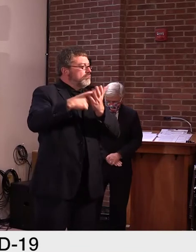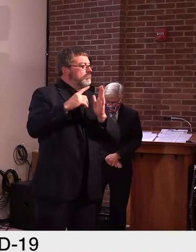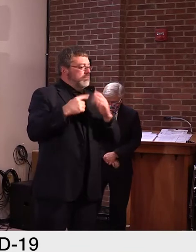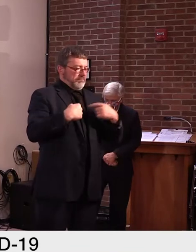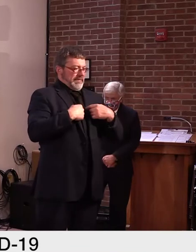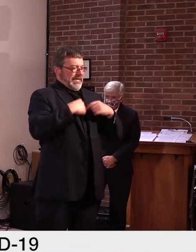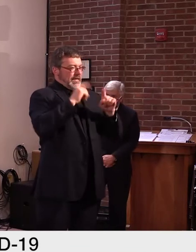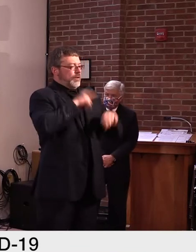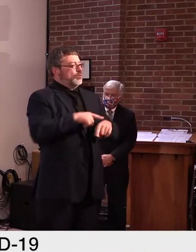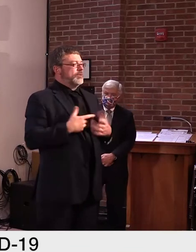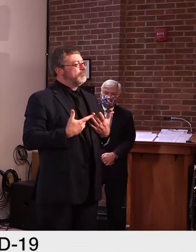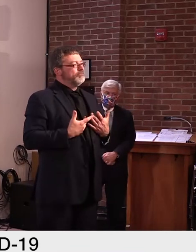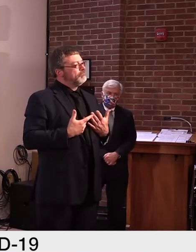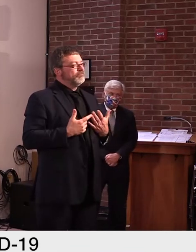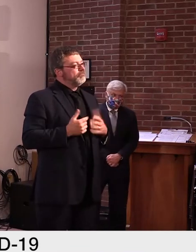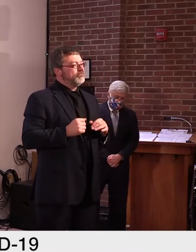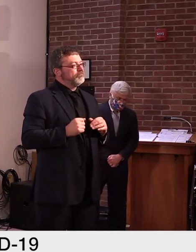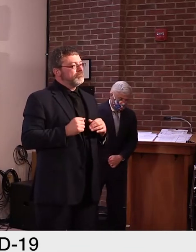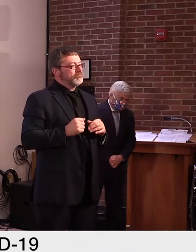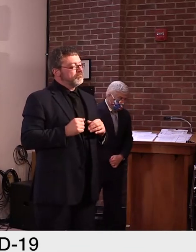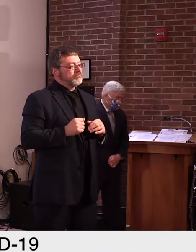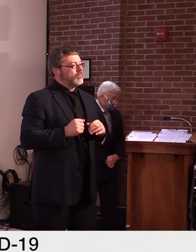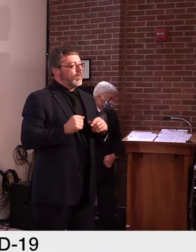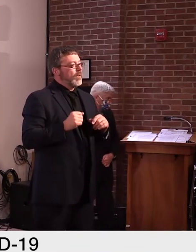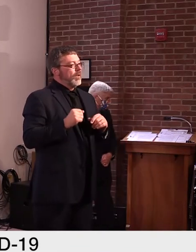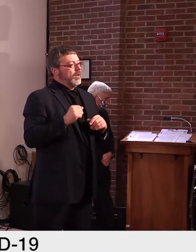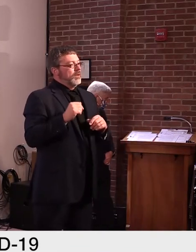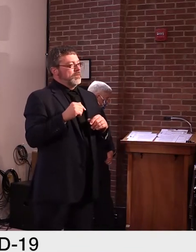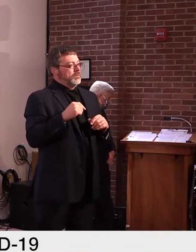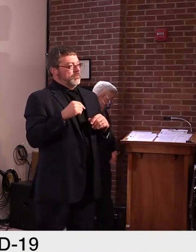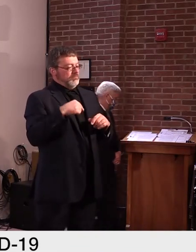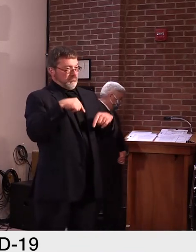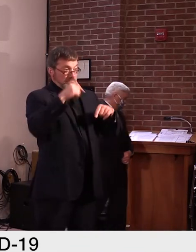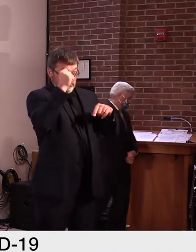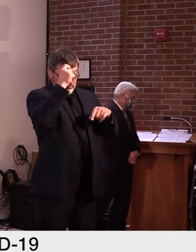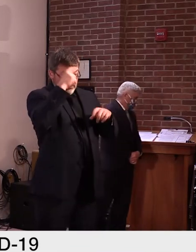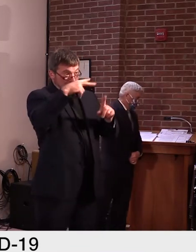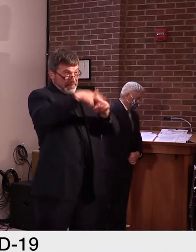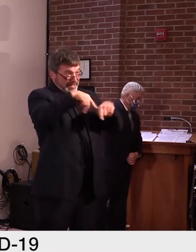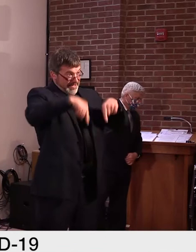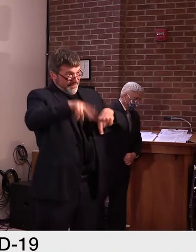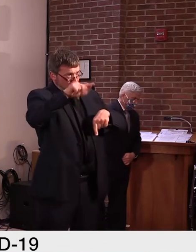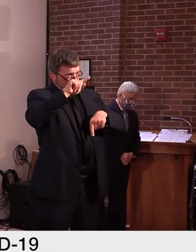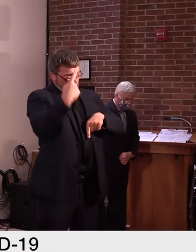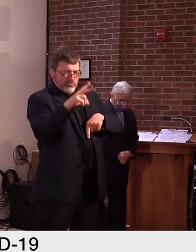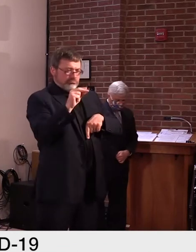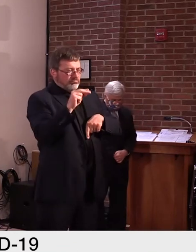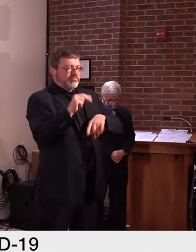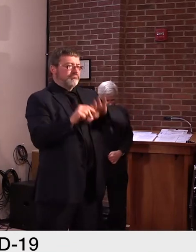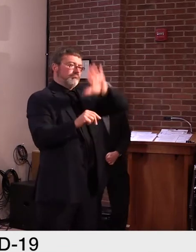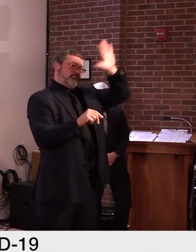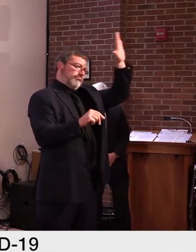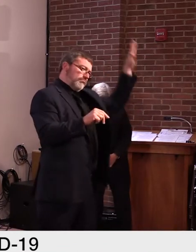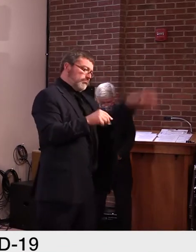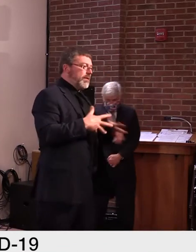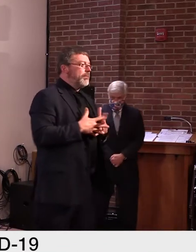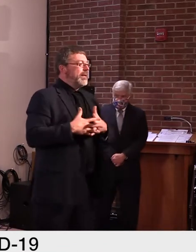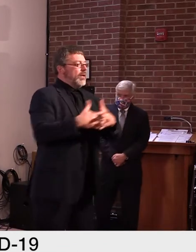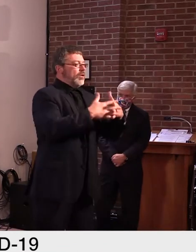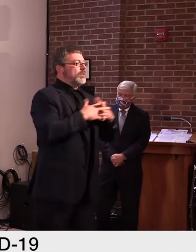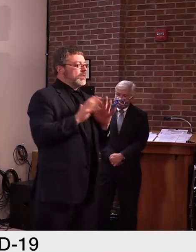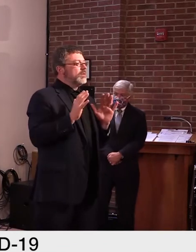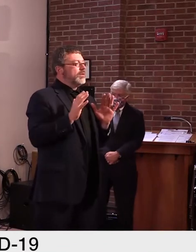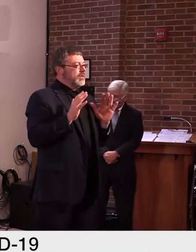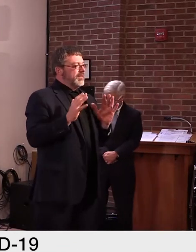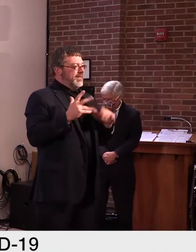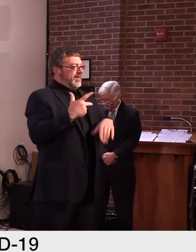clearly that, that will go way beyond Vermont. That, what you're describing in terms of scenarios would be a national